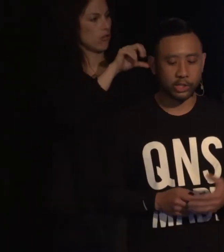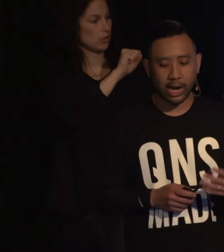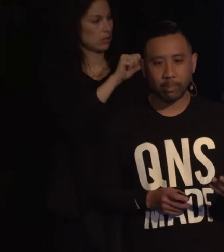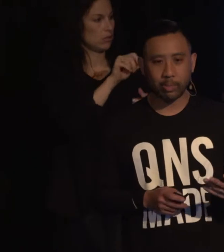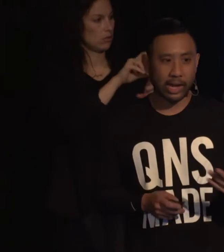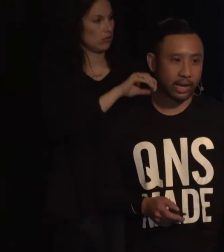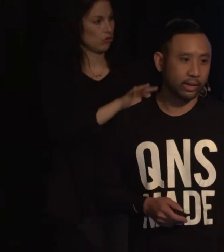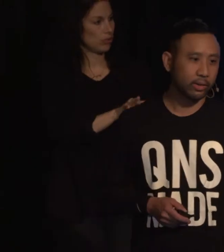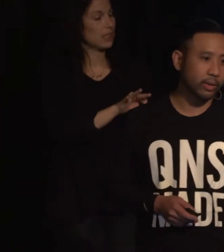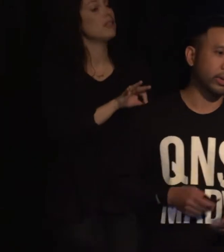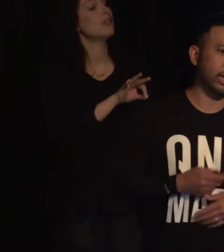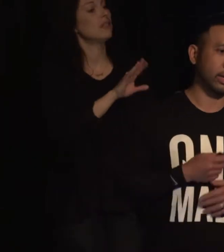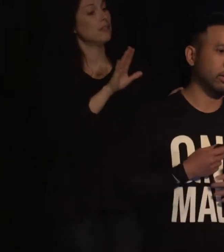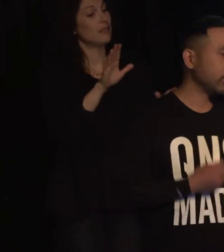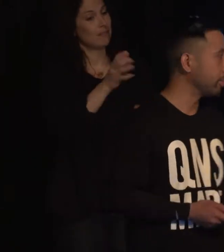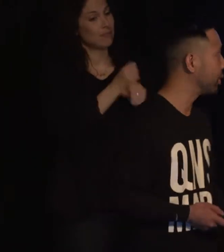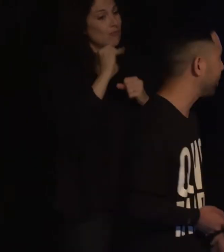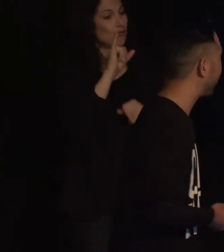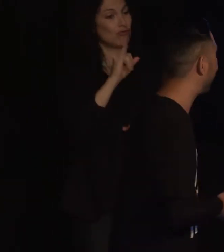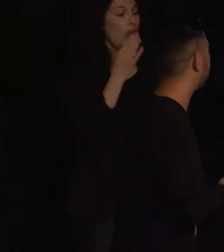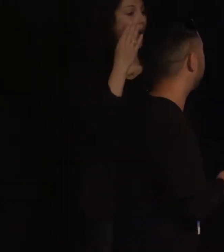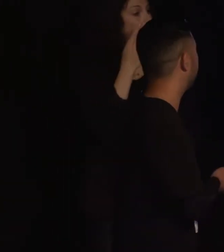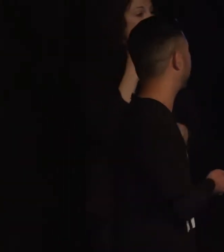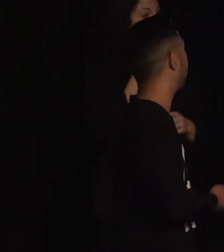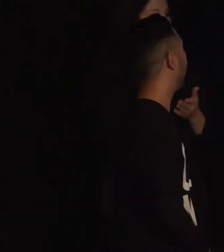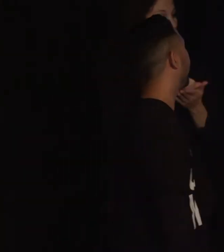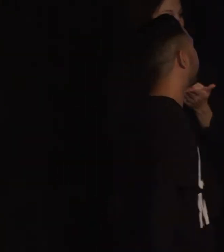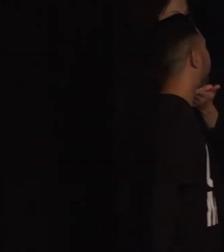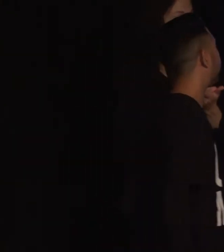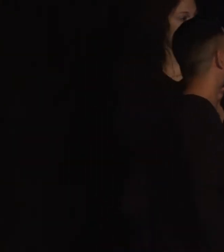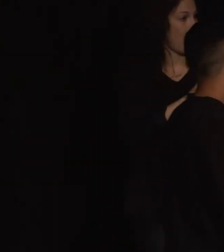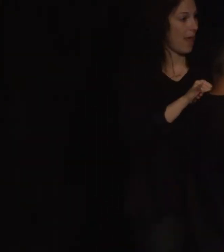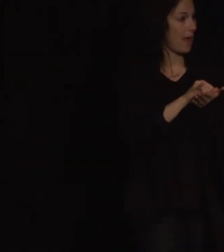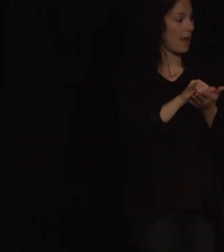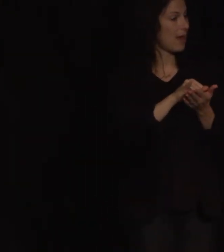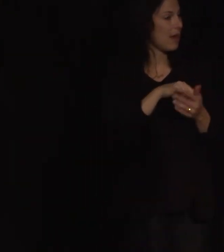got a job in Manhattan creating motion graphics and things like that.